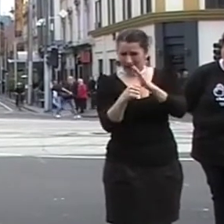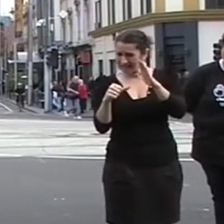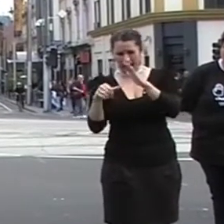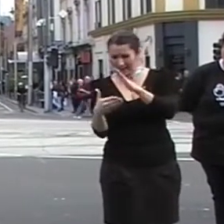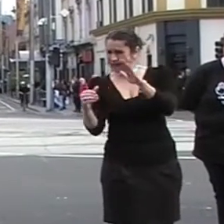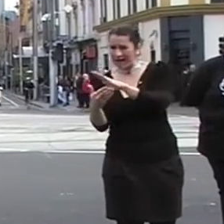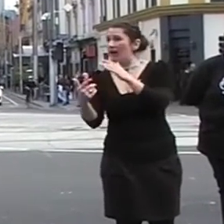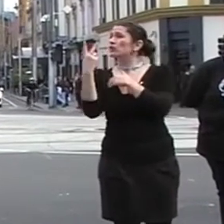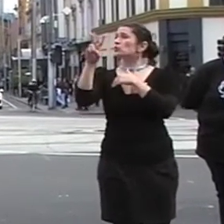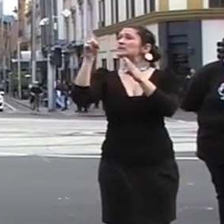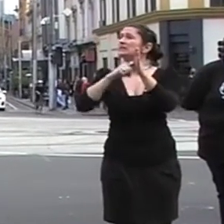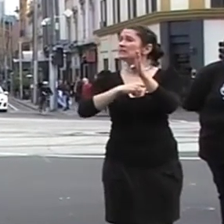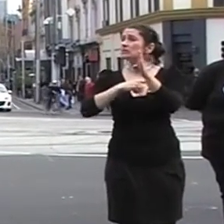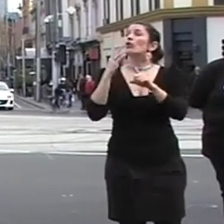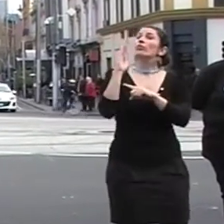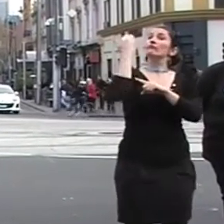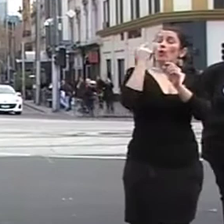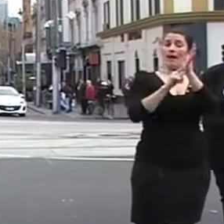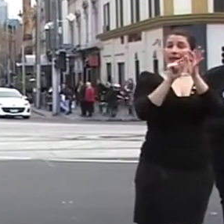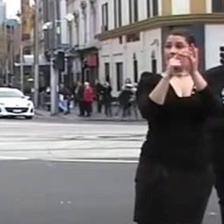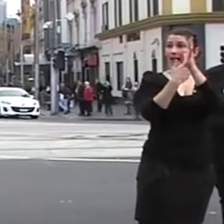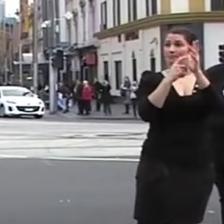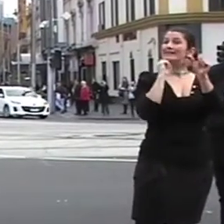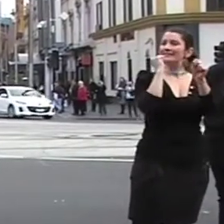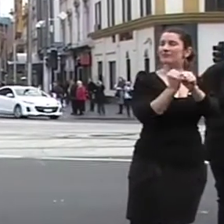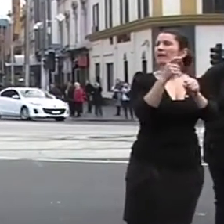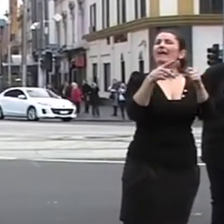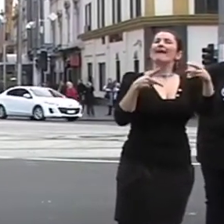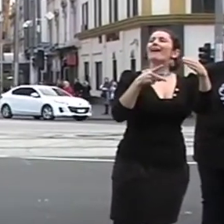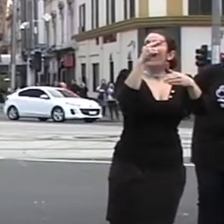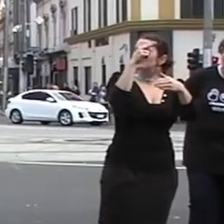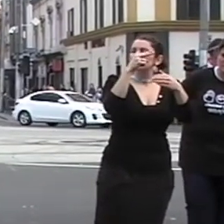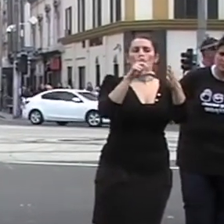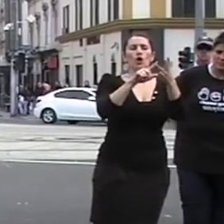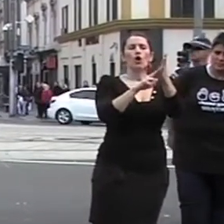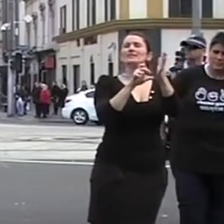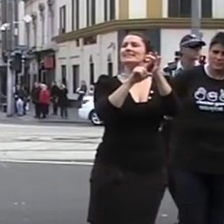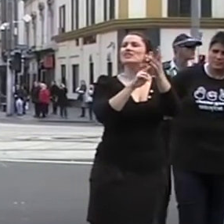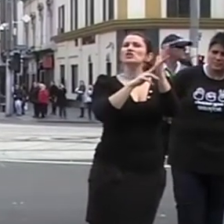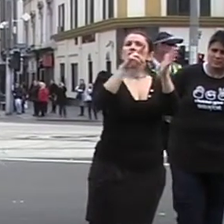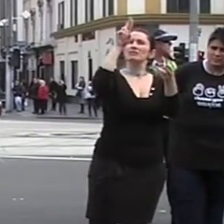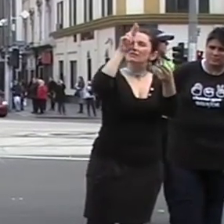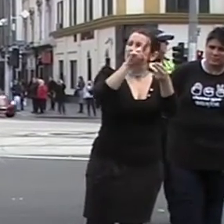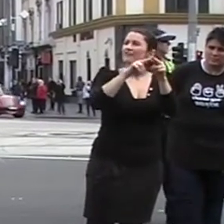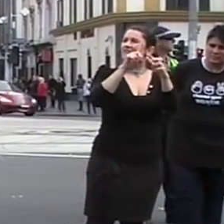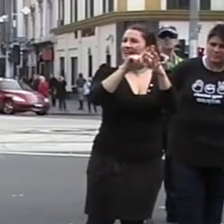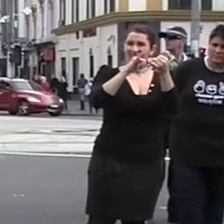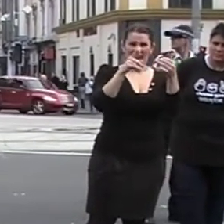blow when the former Labor Government moved concession fees for diploma and advanced diploma courses. This went against the